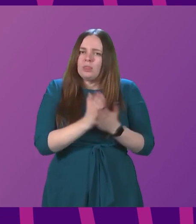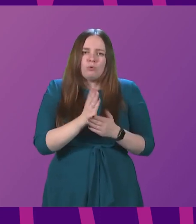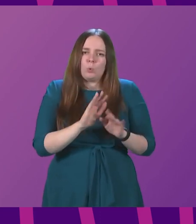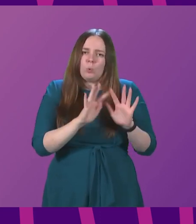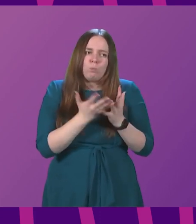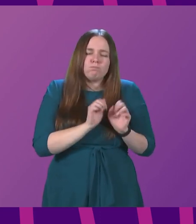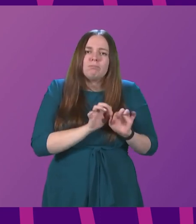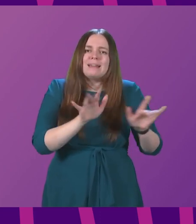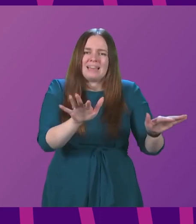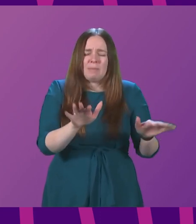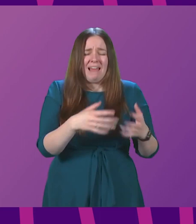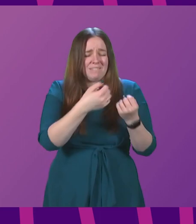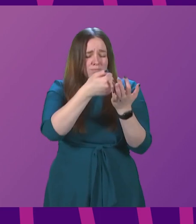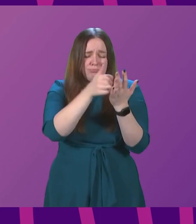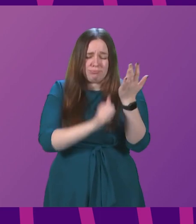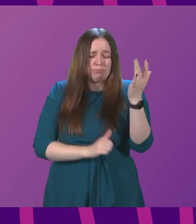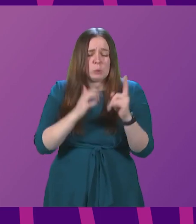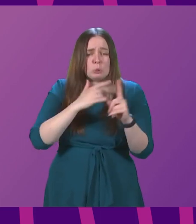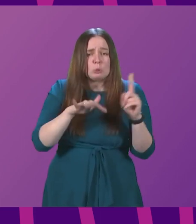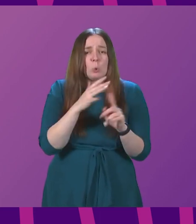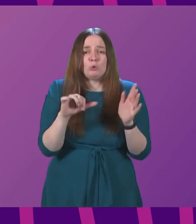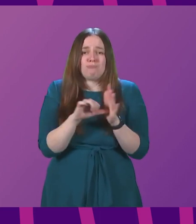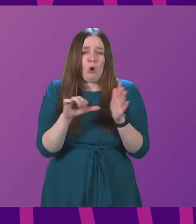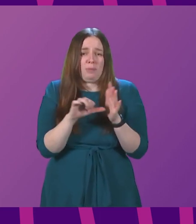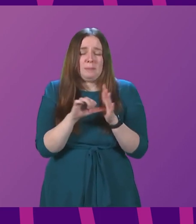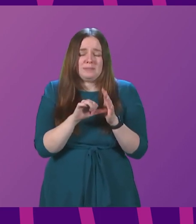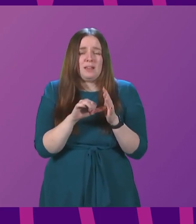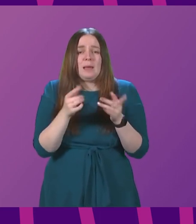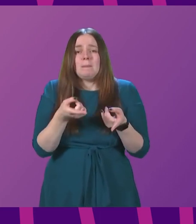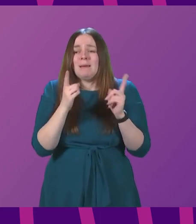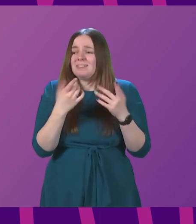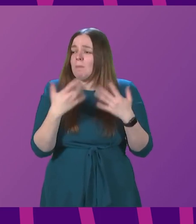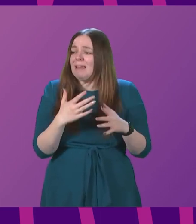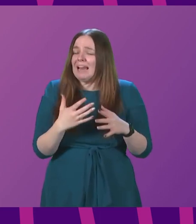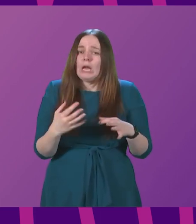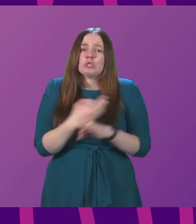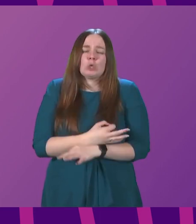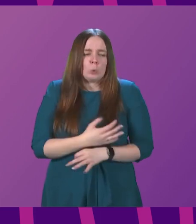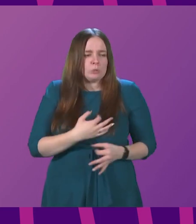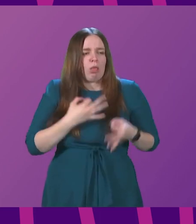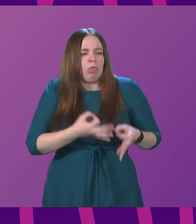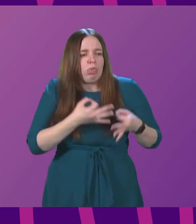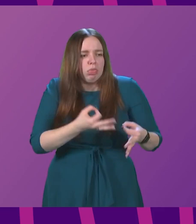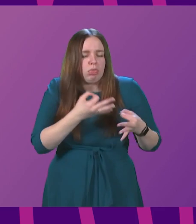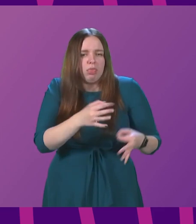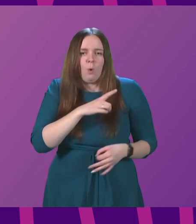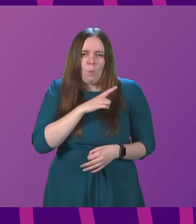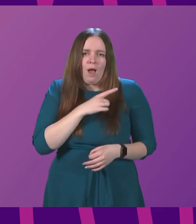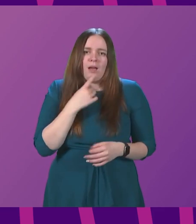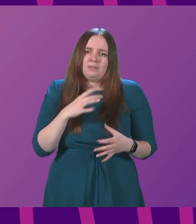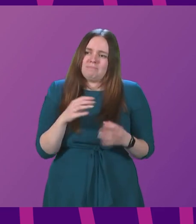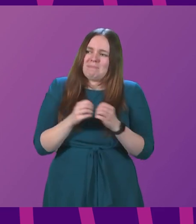of social problems that this country faces that ministers have sought to excuse and defer with reference to the pandemic. Yet